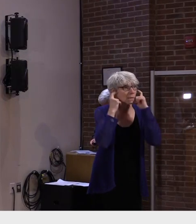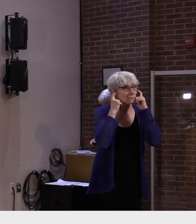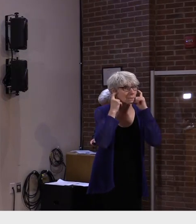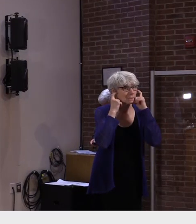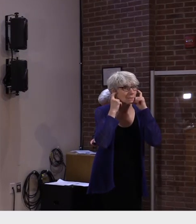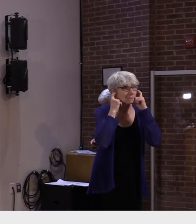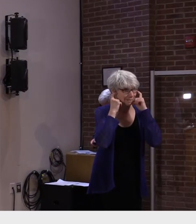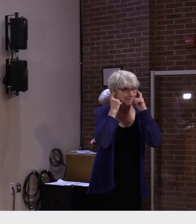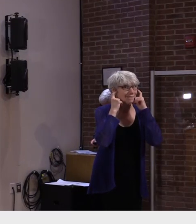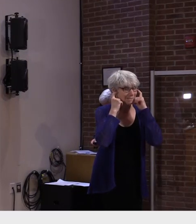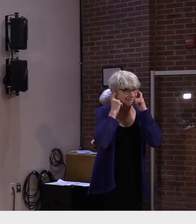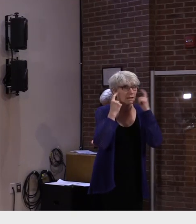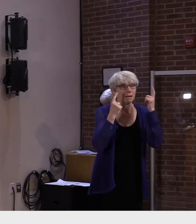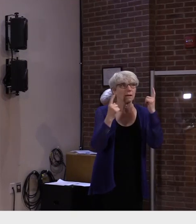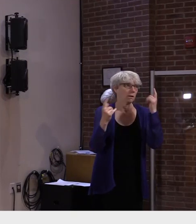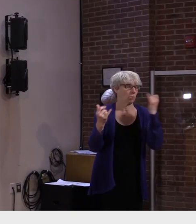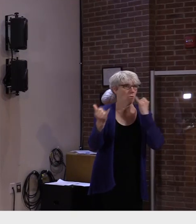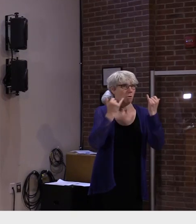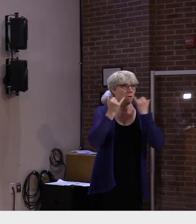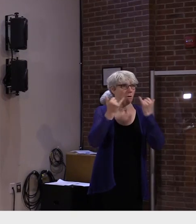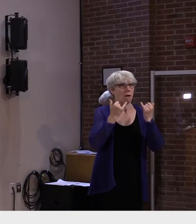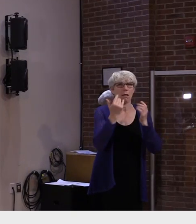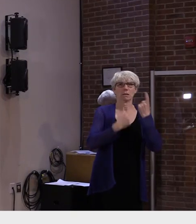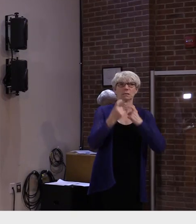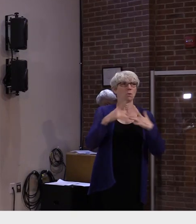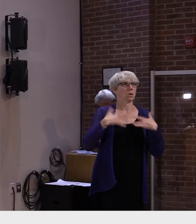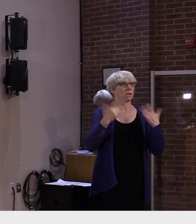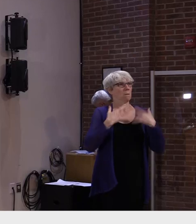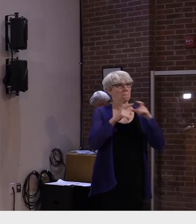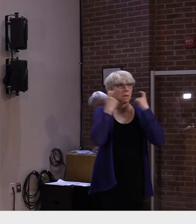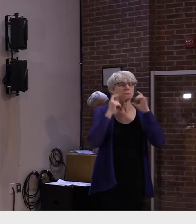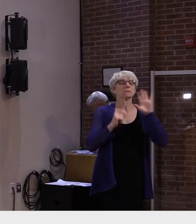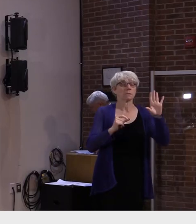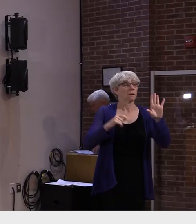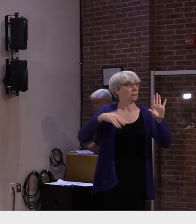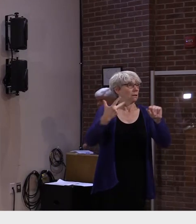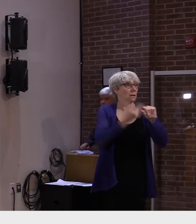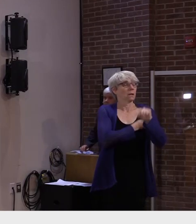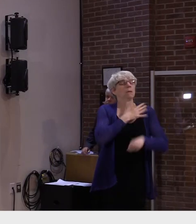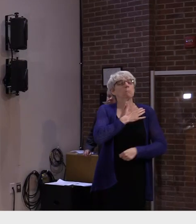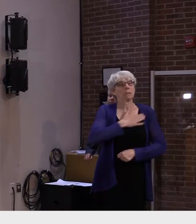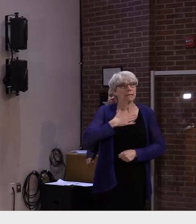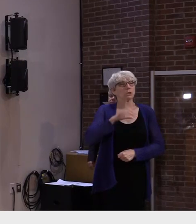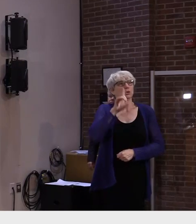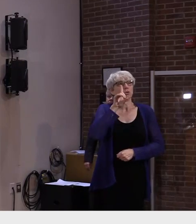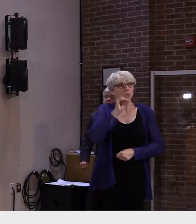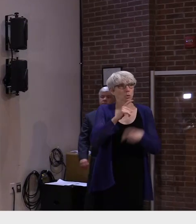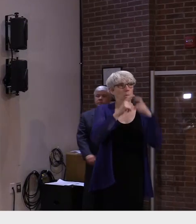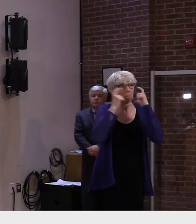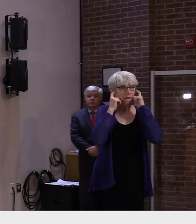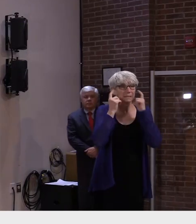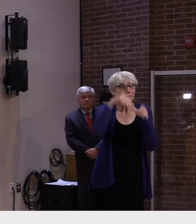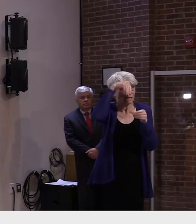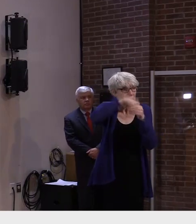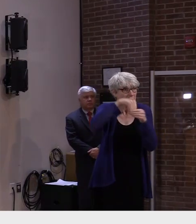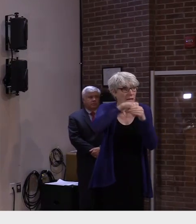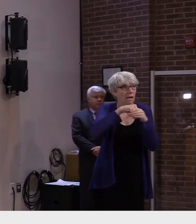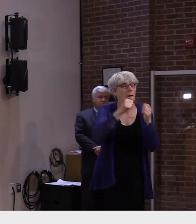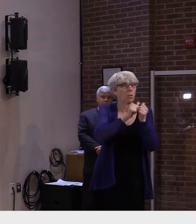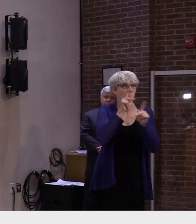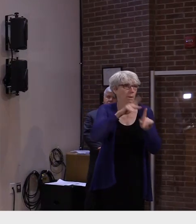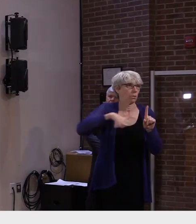questions about masking if you are not vaccinated we encourage you to wear a mask in public indoor spaces